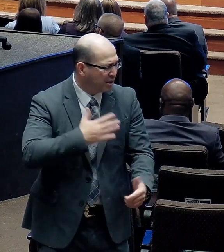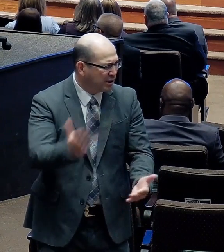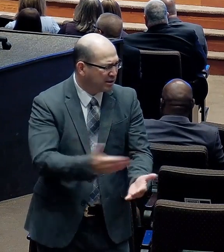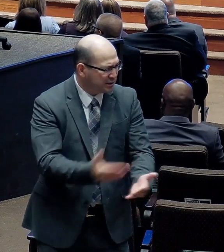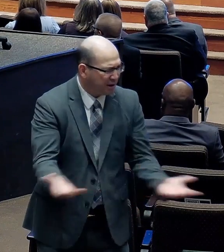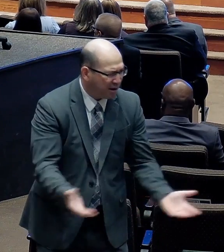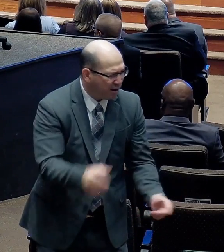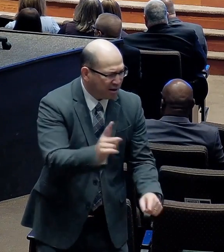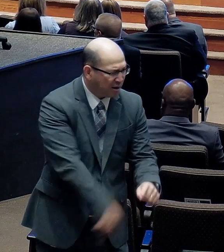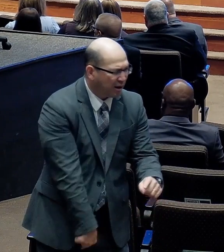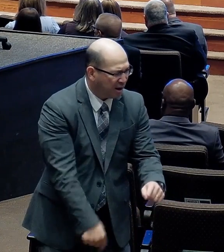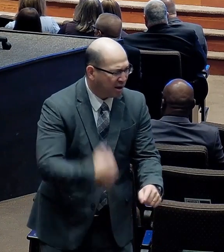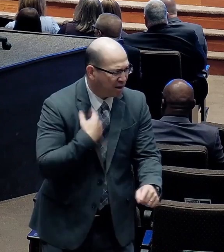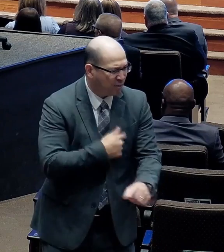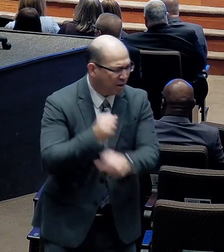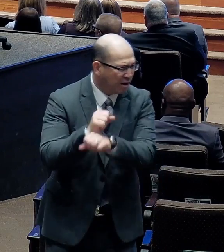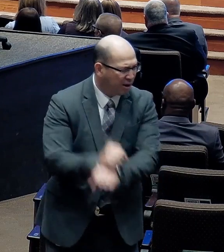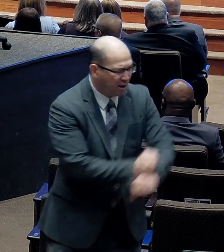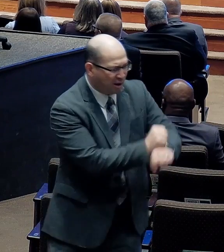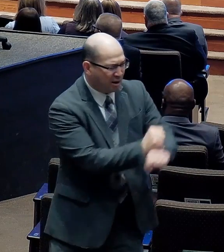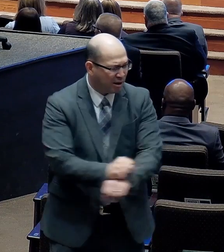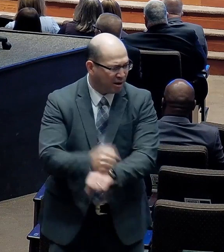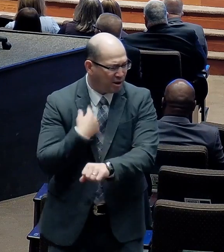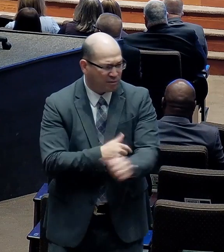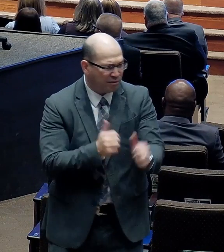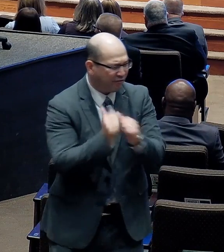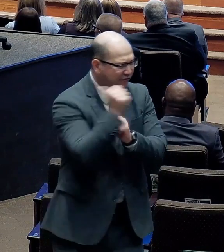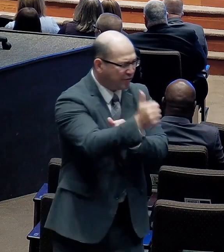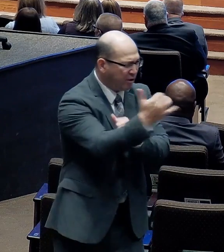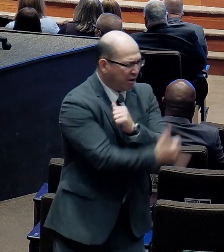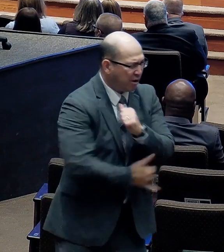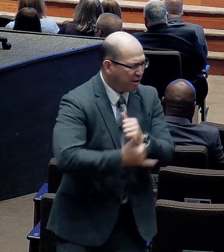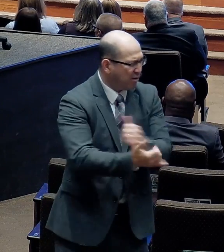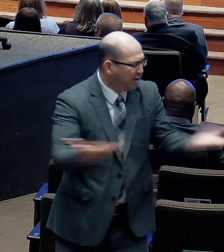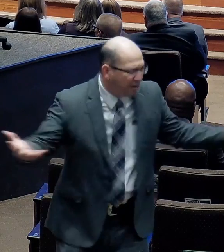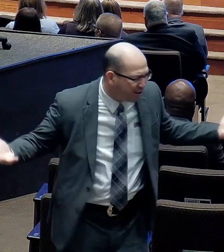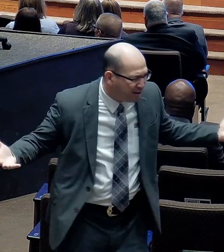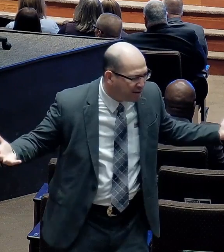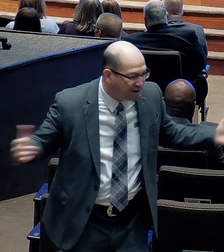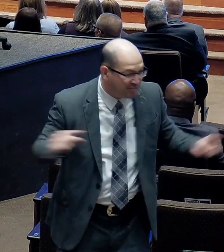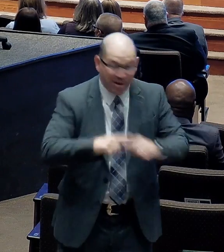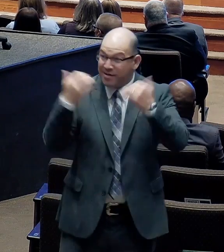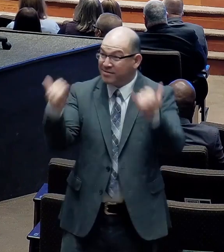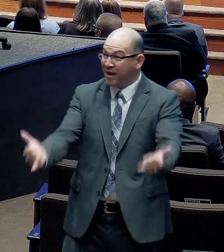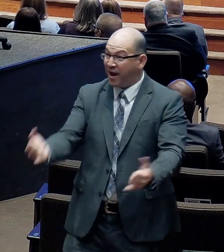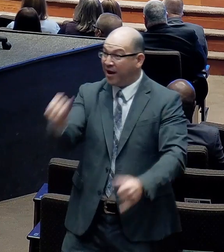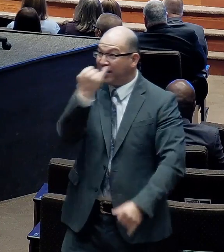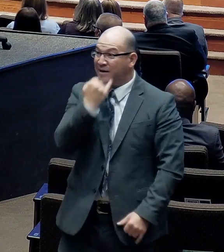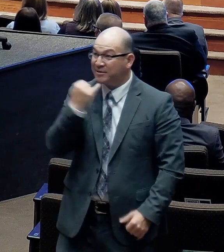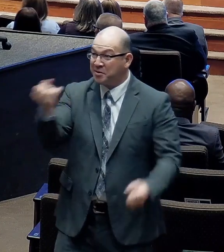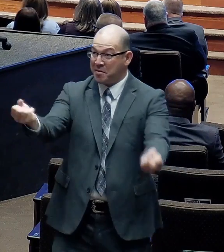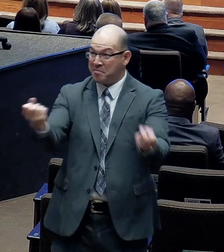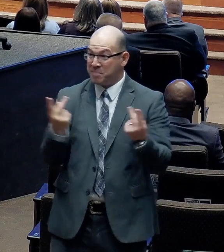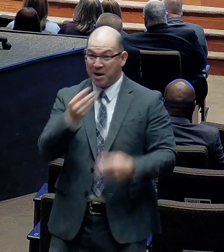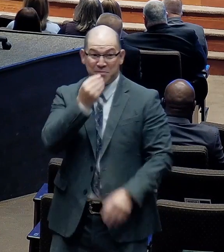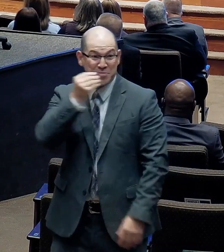Zion in a foreign country. But it's different now. They're going back to Jerusalem. They're singing.